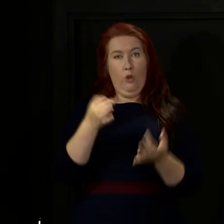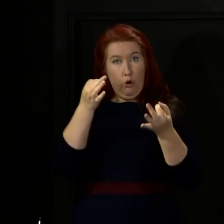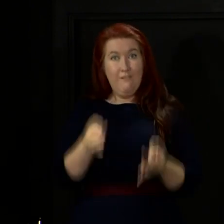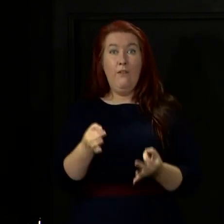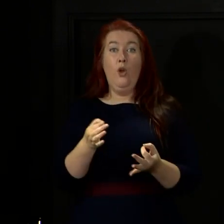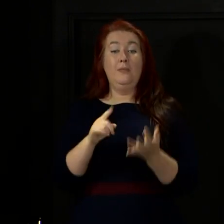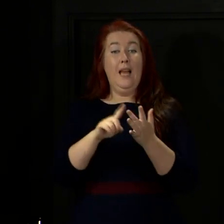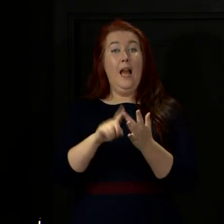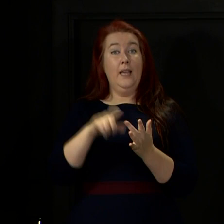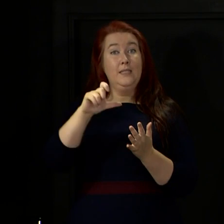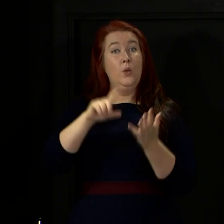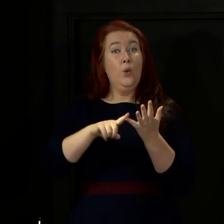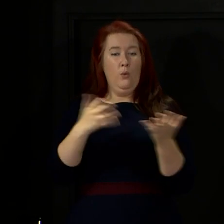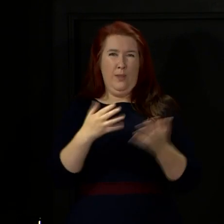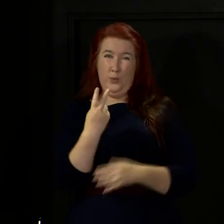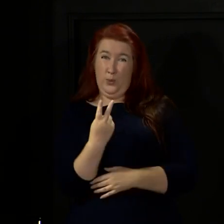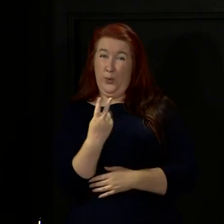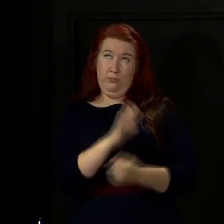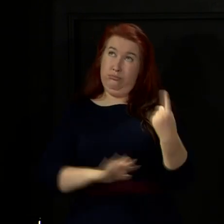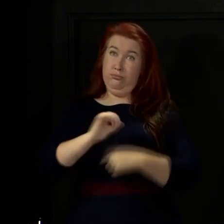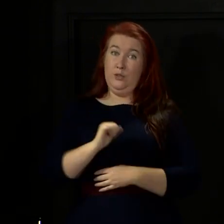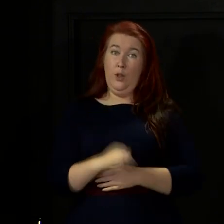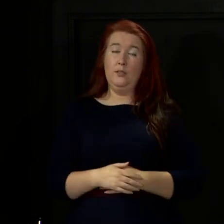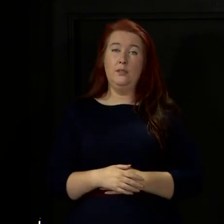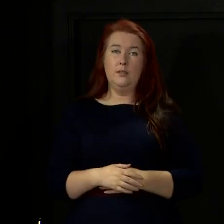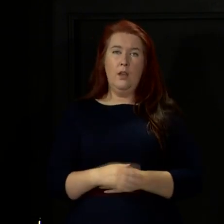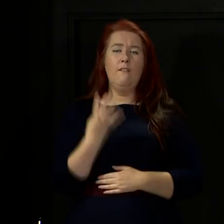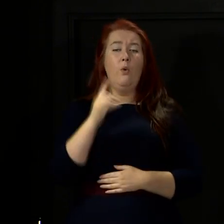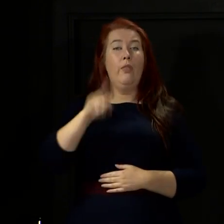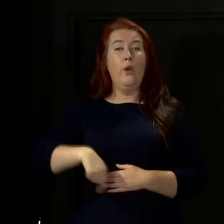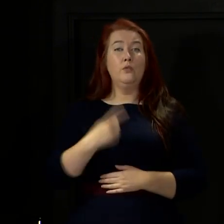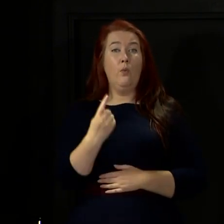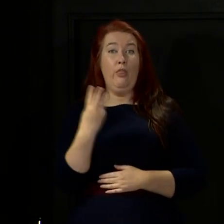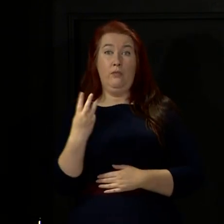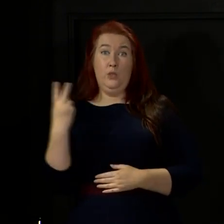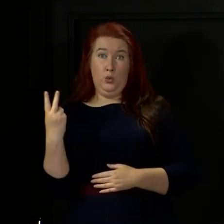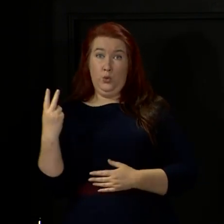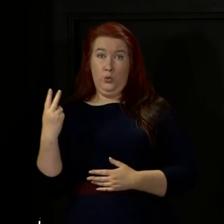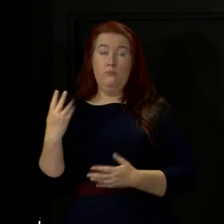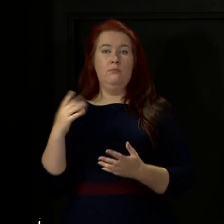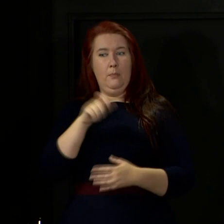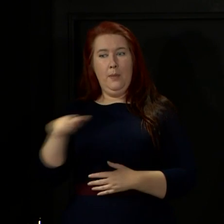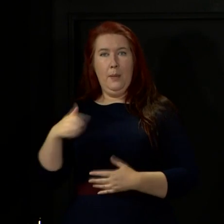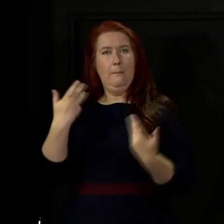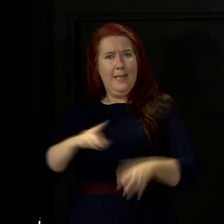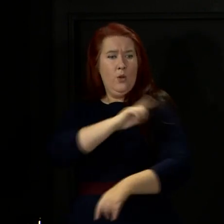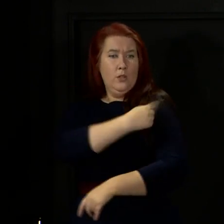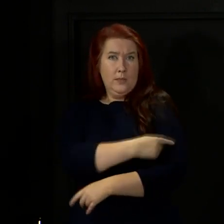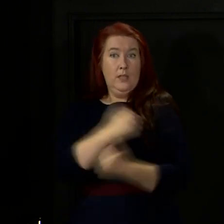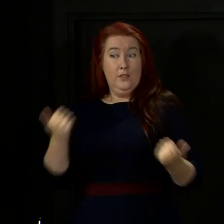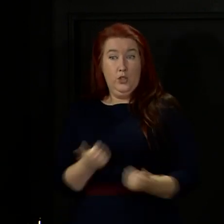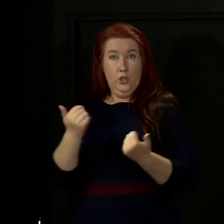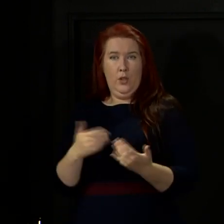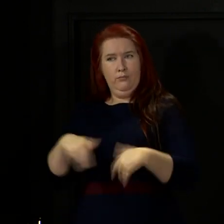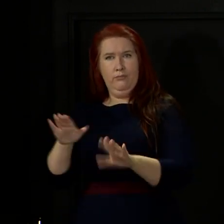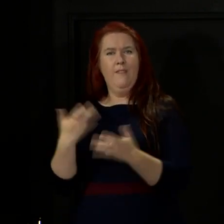the whole of the country. Since 5th March, a total of 4,132 patients who tested positive and been admitted to hospital have now been